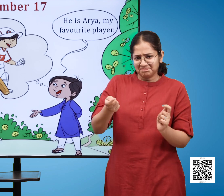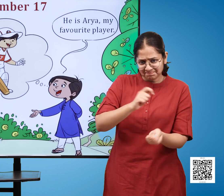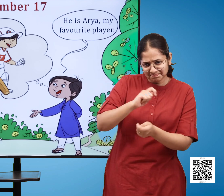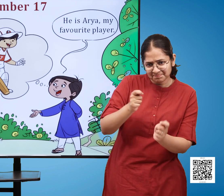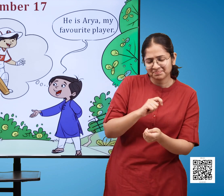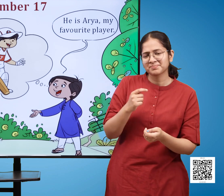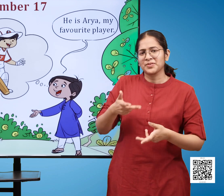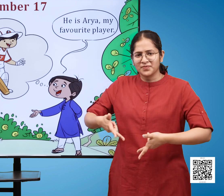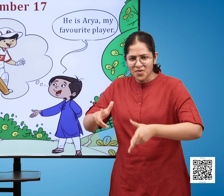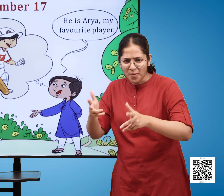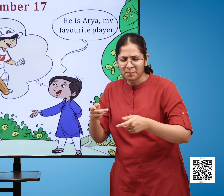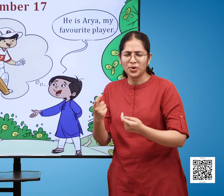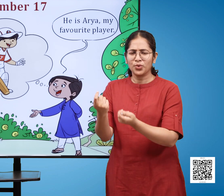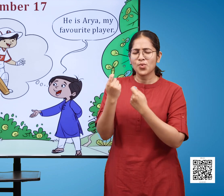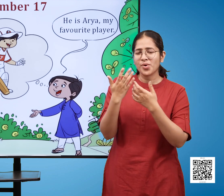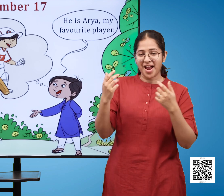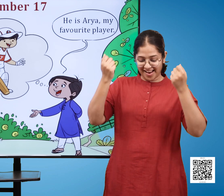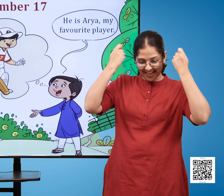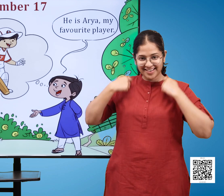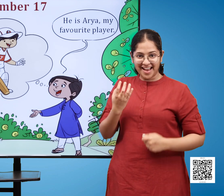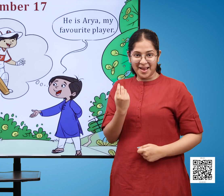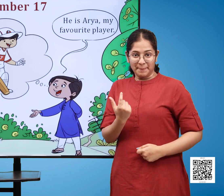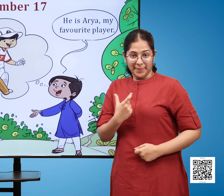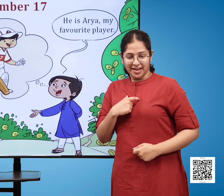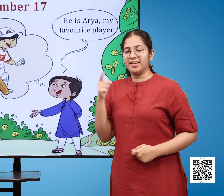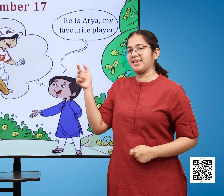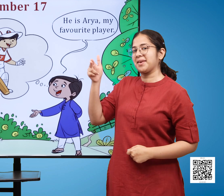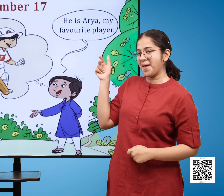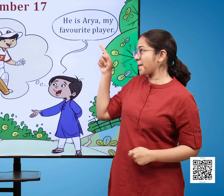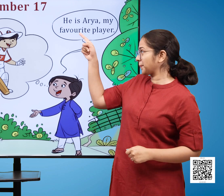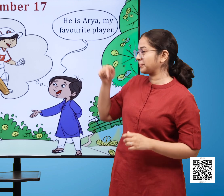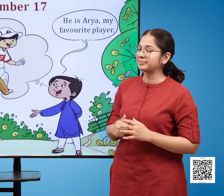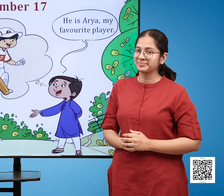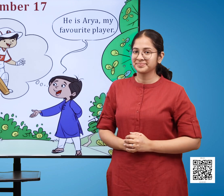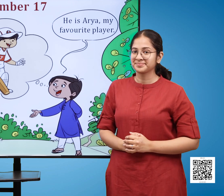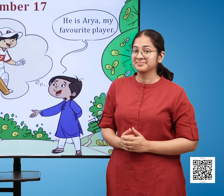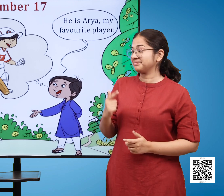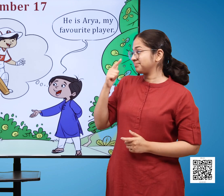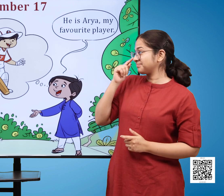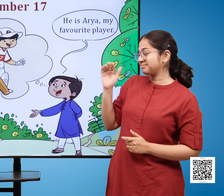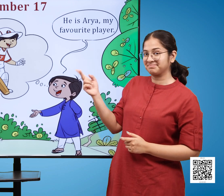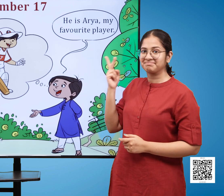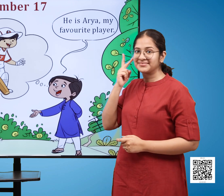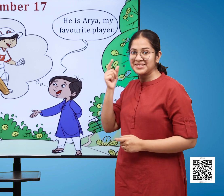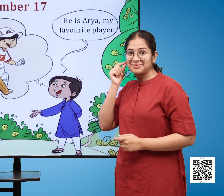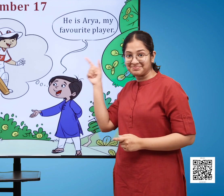now we have an image here the image has a boy and a girl and they are imagining a cricket player